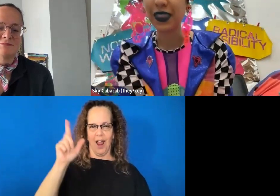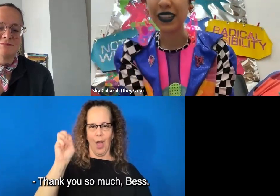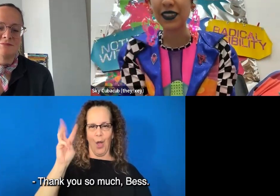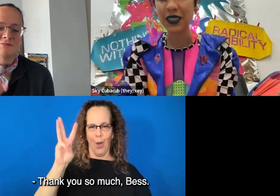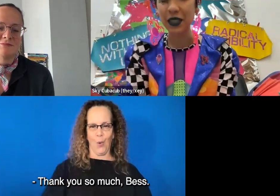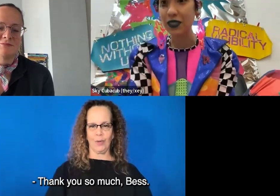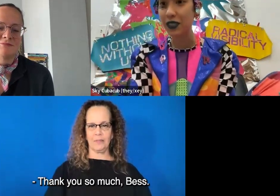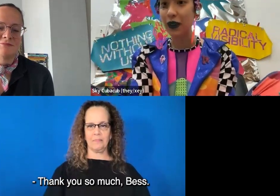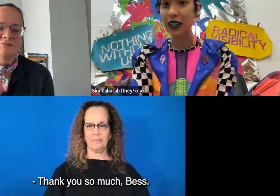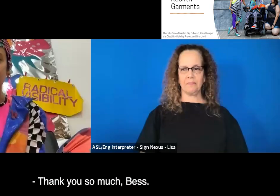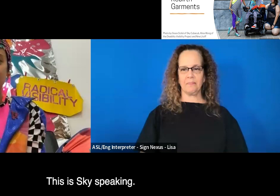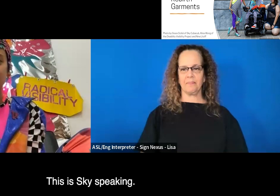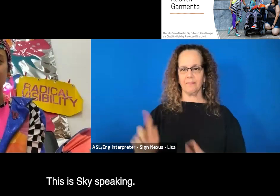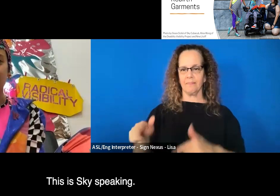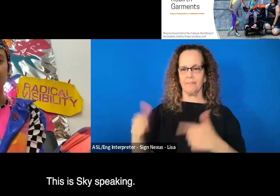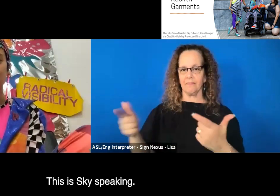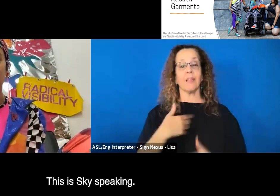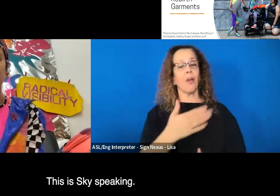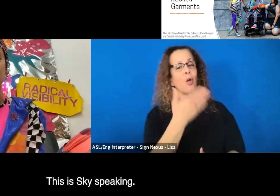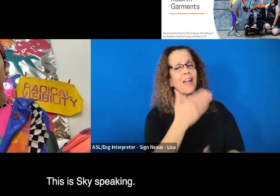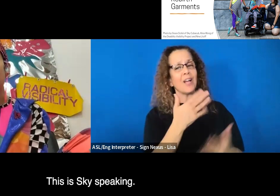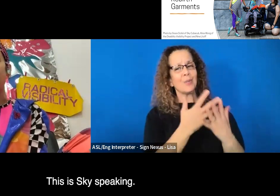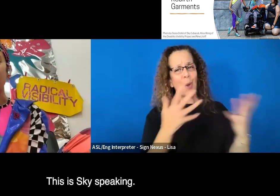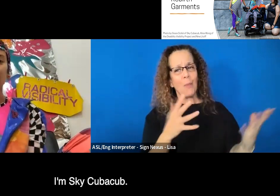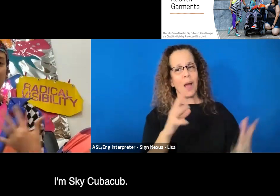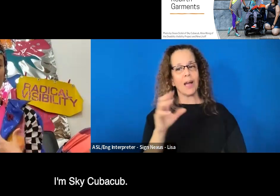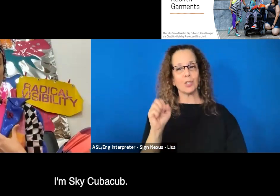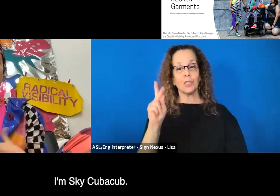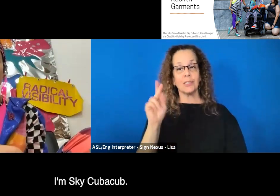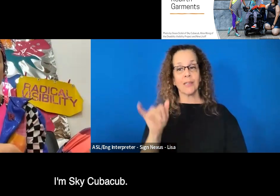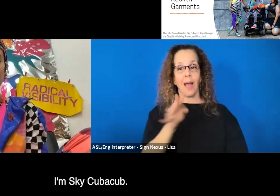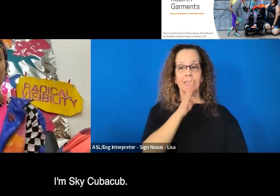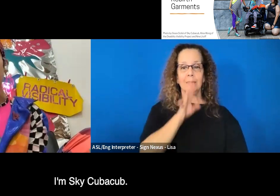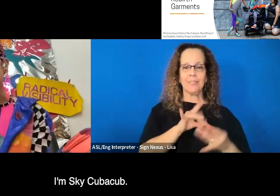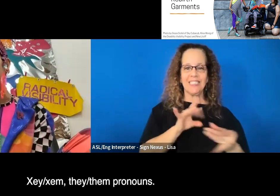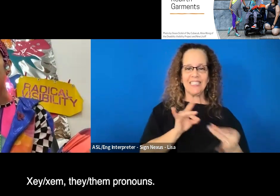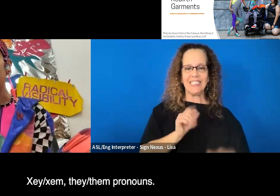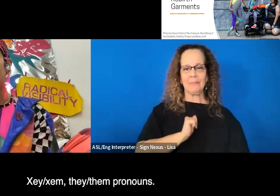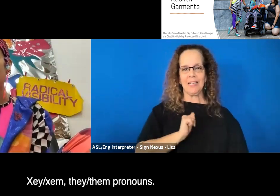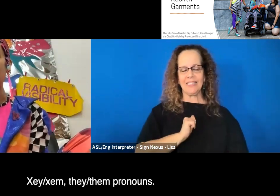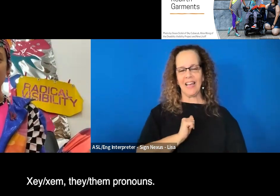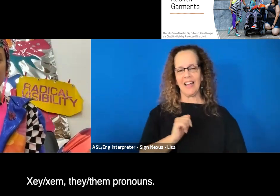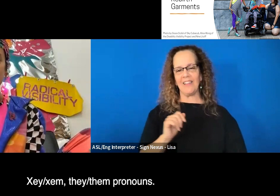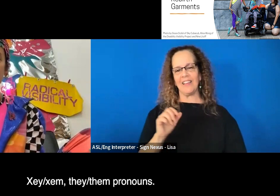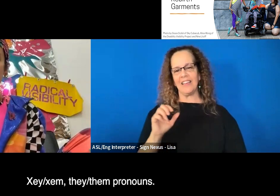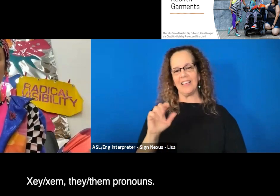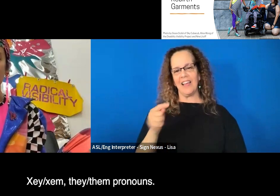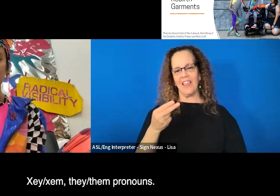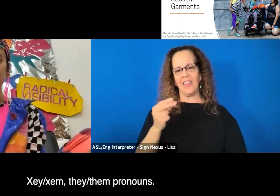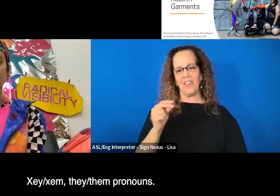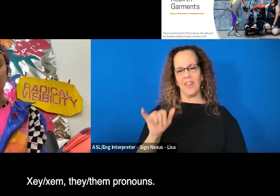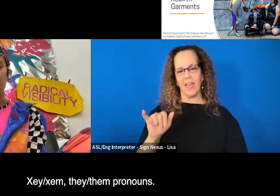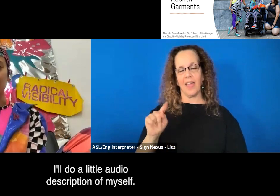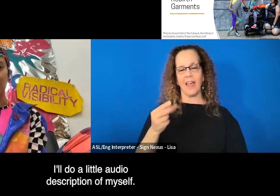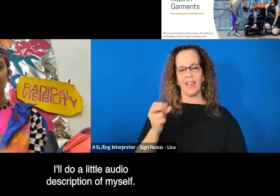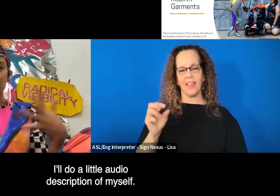Thank you so much, Fess. This is Skye speaking. I'm Skye Kubakub, Zezem, they, them, pronouns.